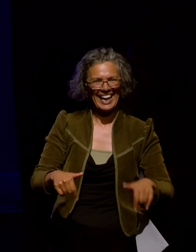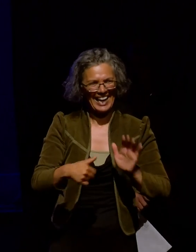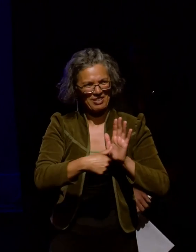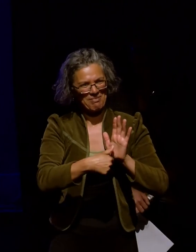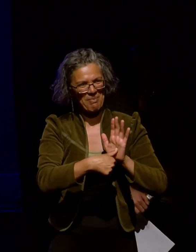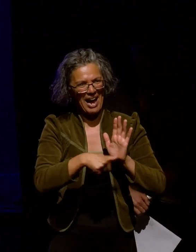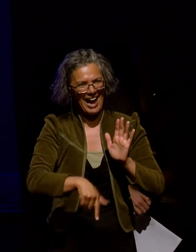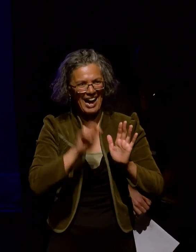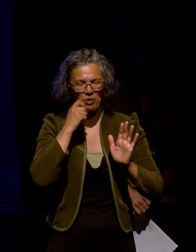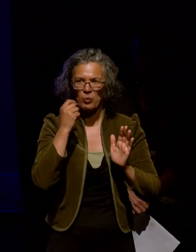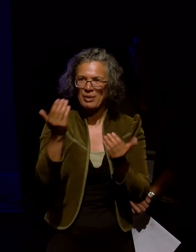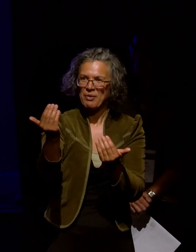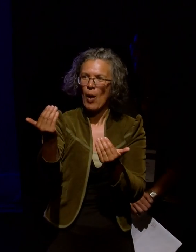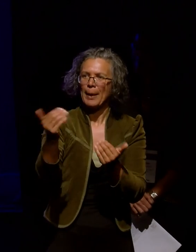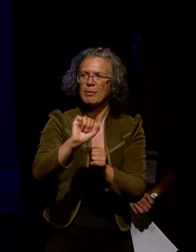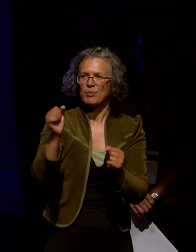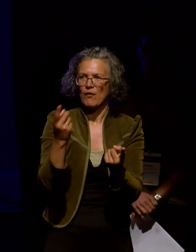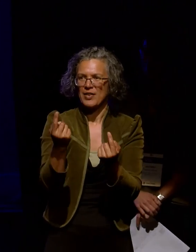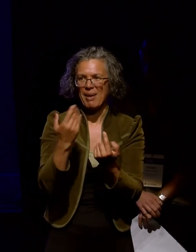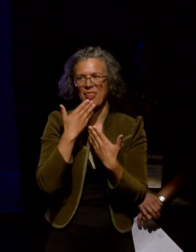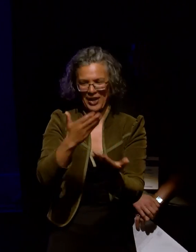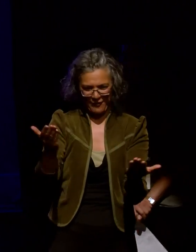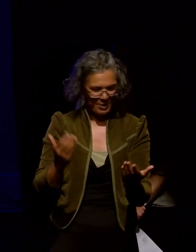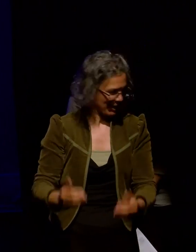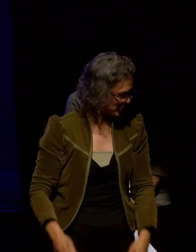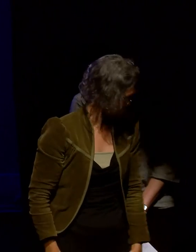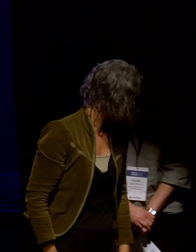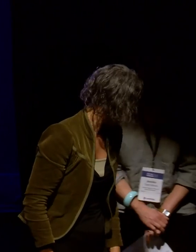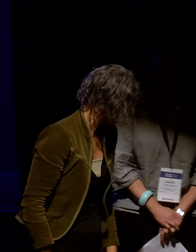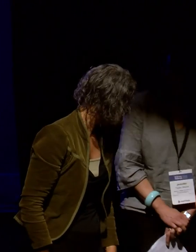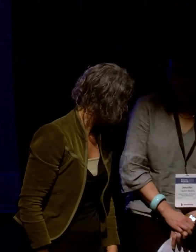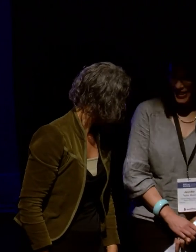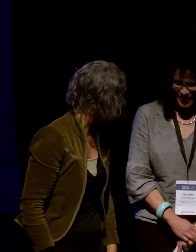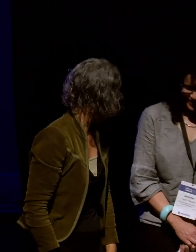come and tell us what you think. Thank you very much. APPLAUSE